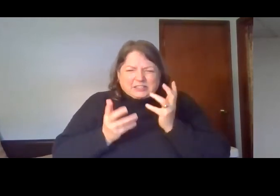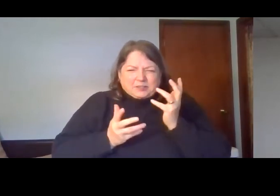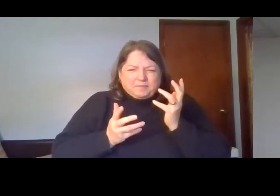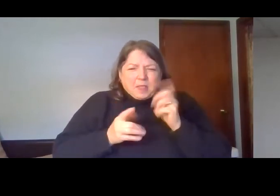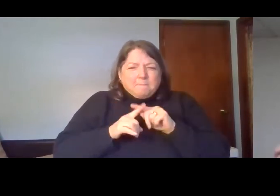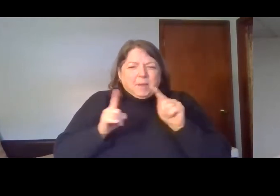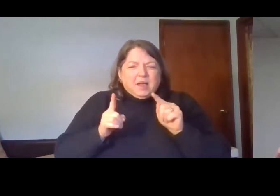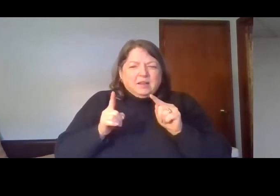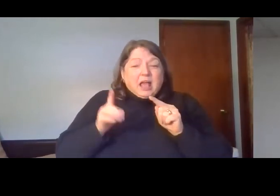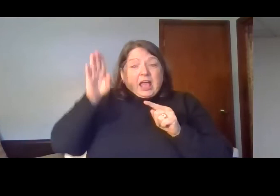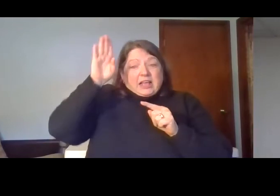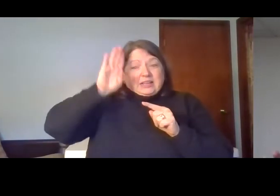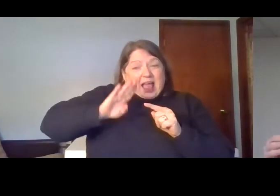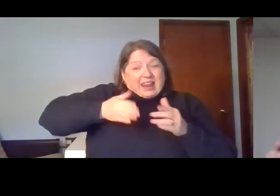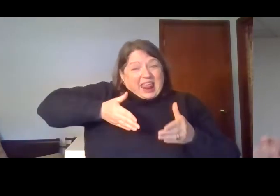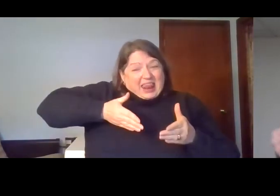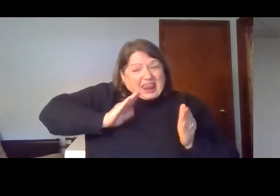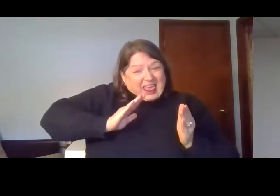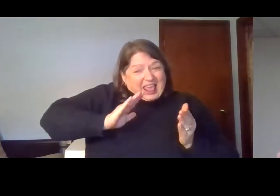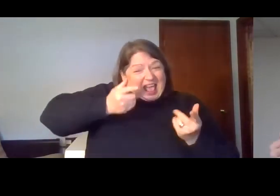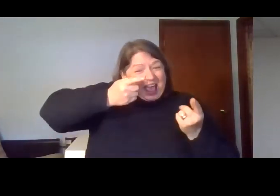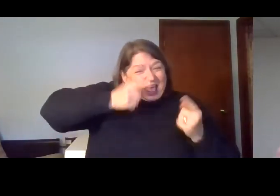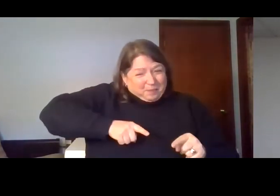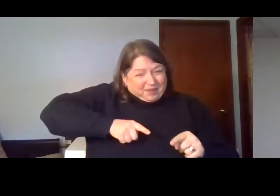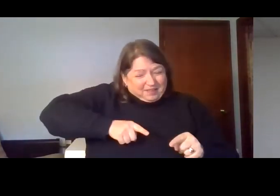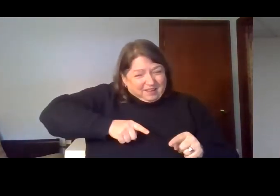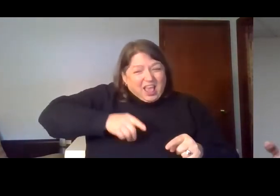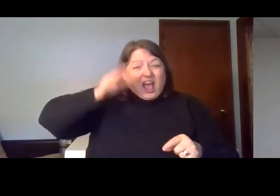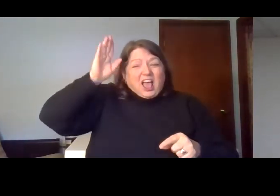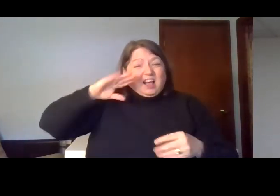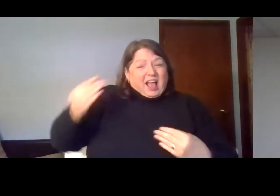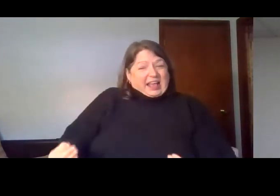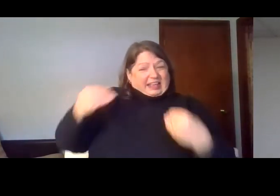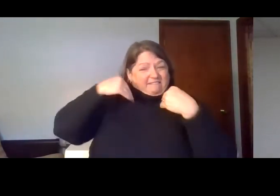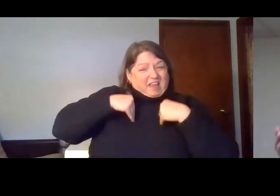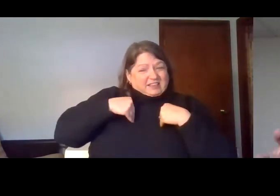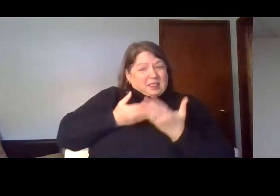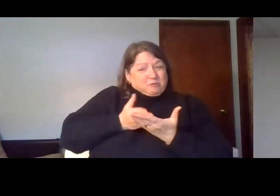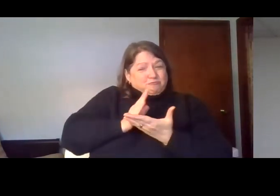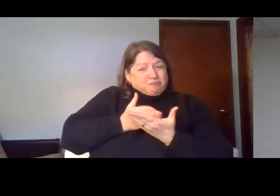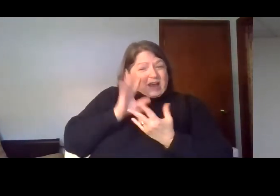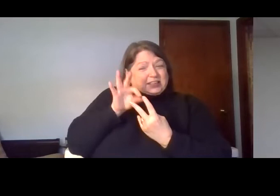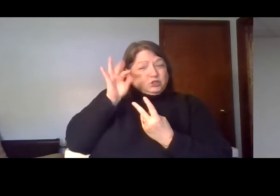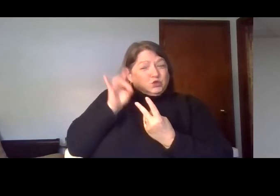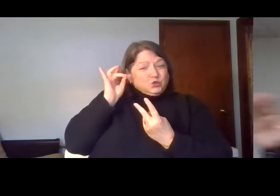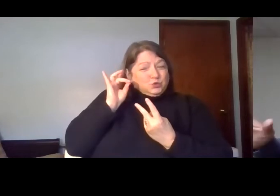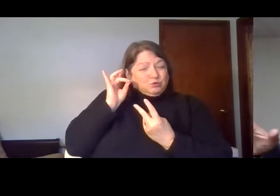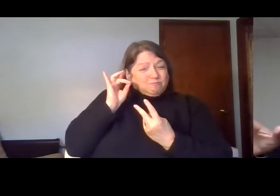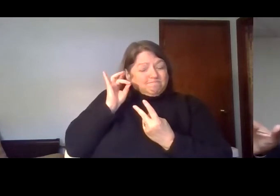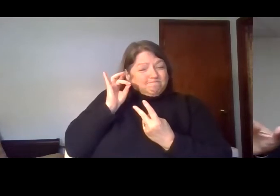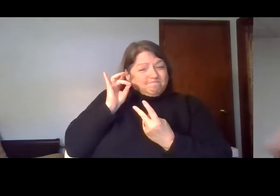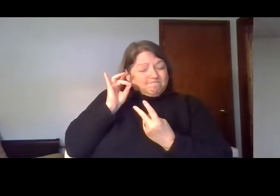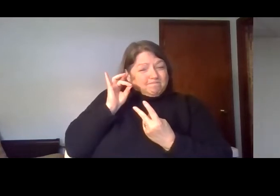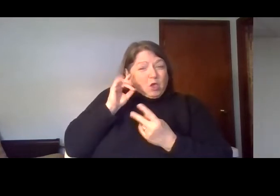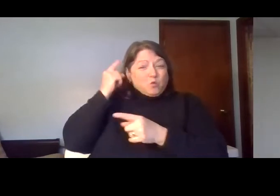in his grace and sovereignty, has given us the ability to choose right from wrong, to make our own decisions. What's